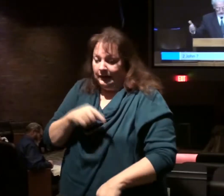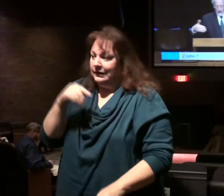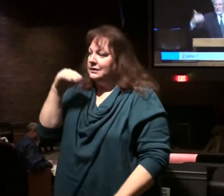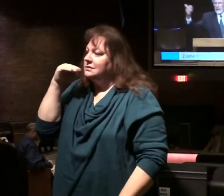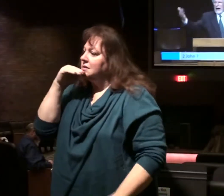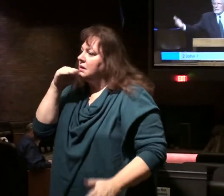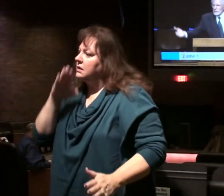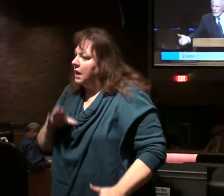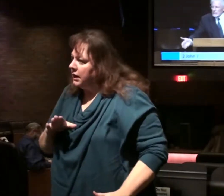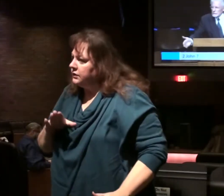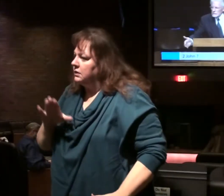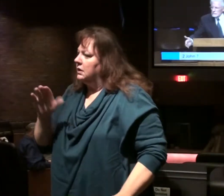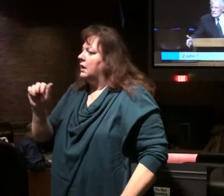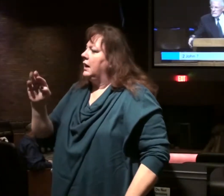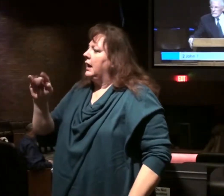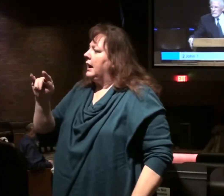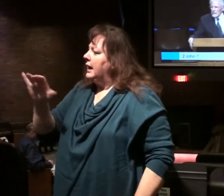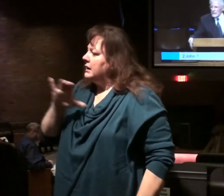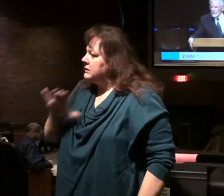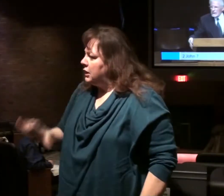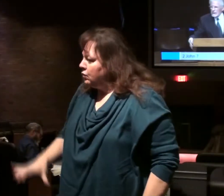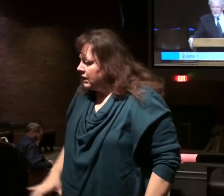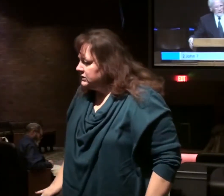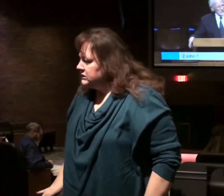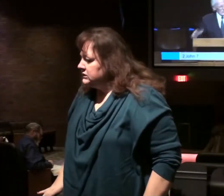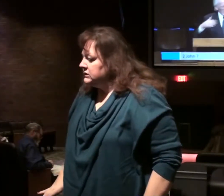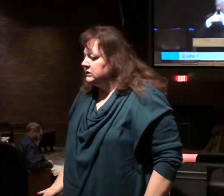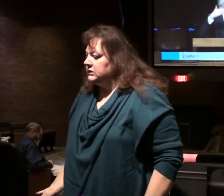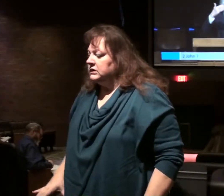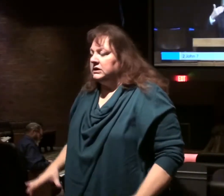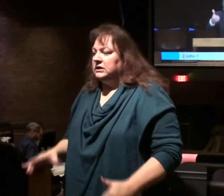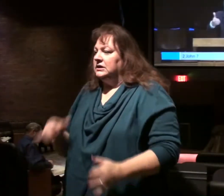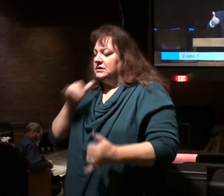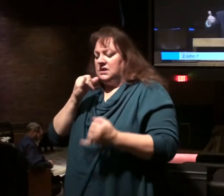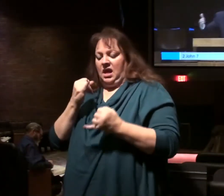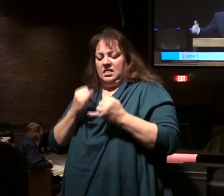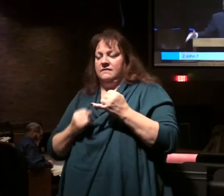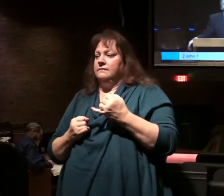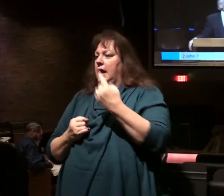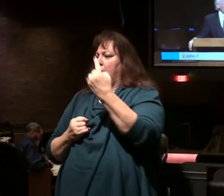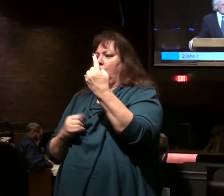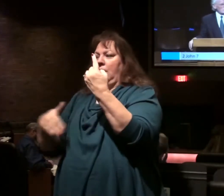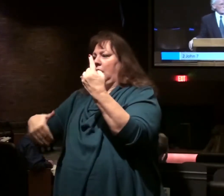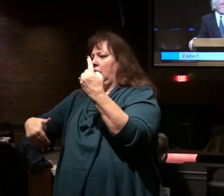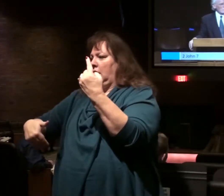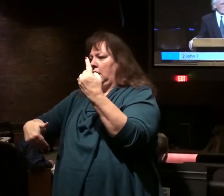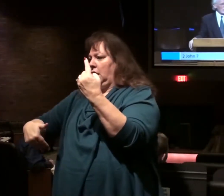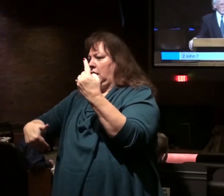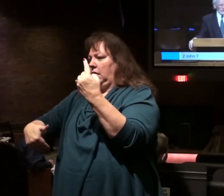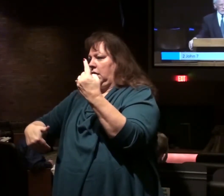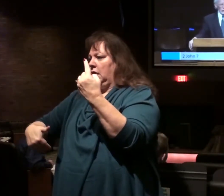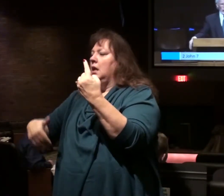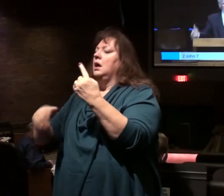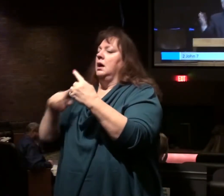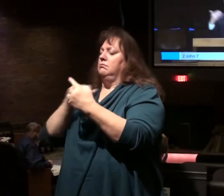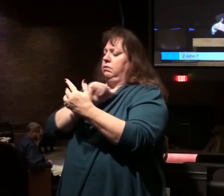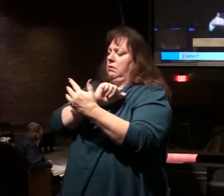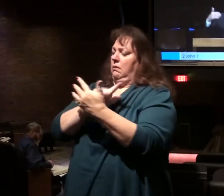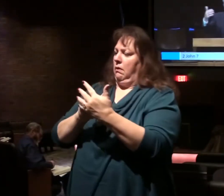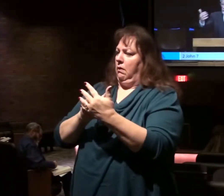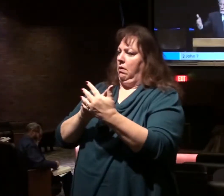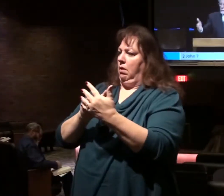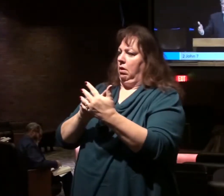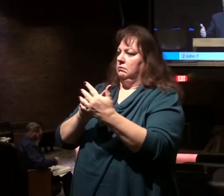and the Antichrist. They're not the final one that's coming, but these are all